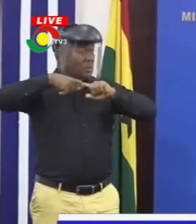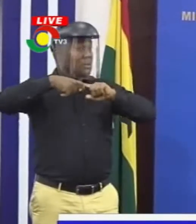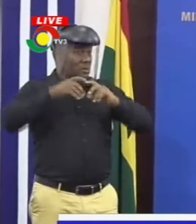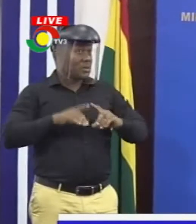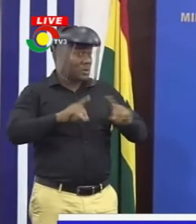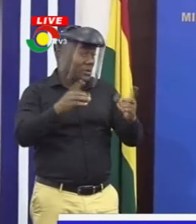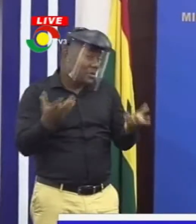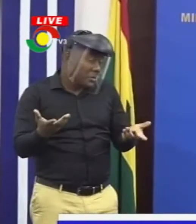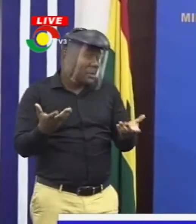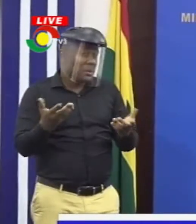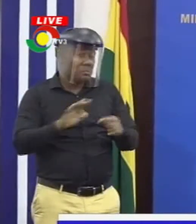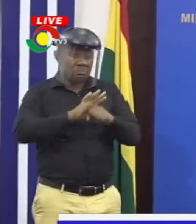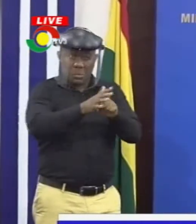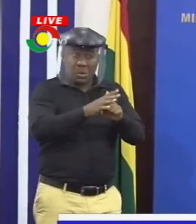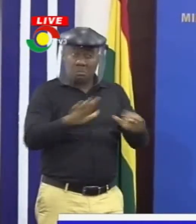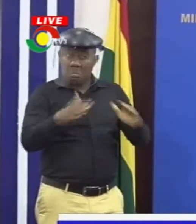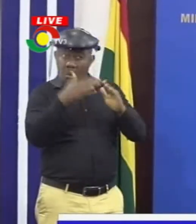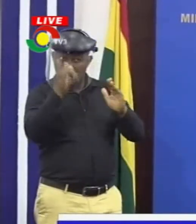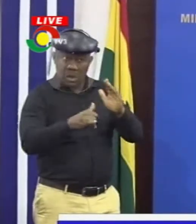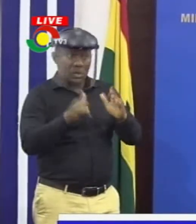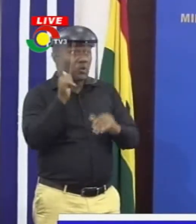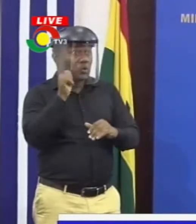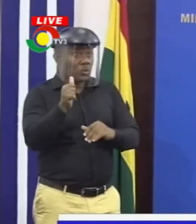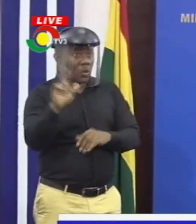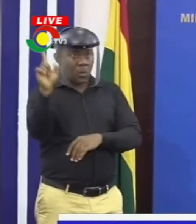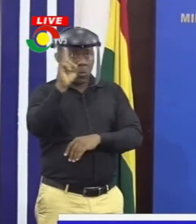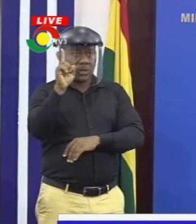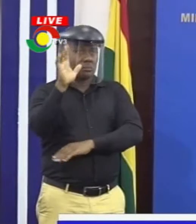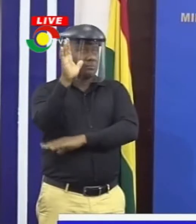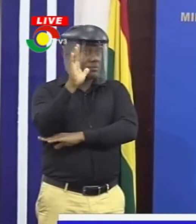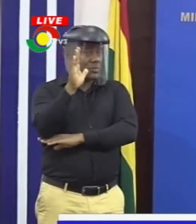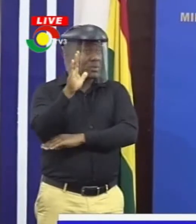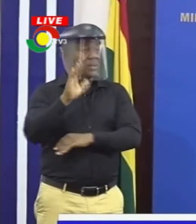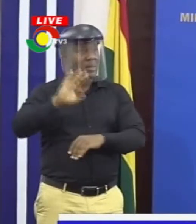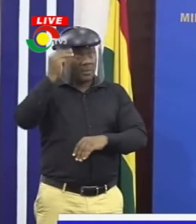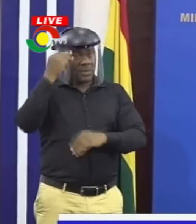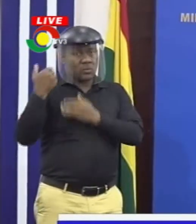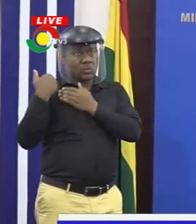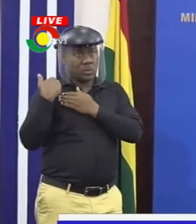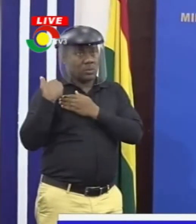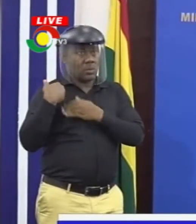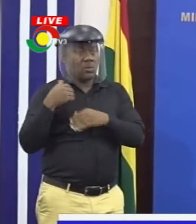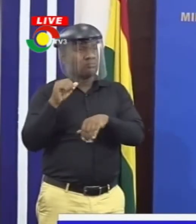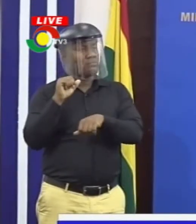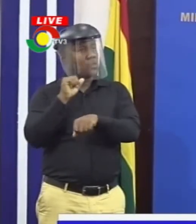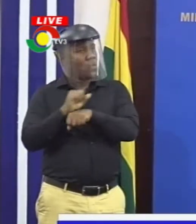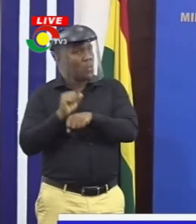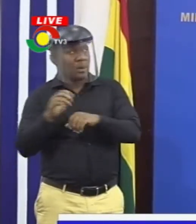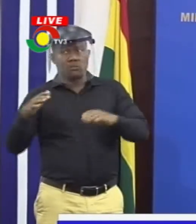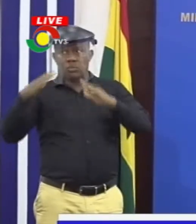we went on lockdown, et cetera, et cetera. So, tomorrow at 1 p.m., the minister responsible for works and housing, the Honorable Attachian, will join us